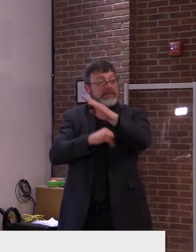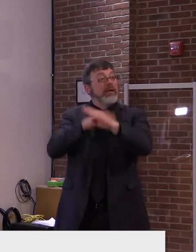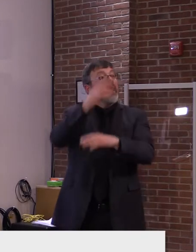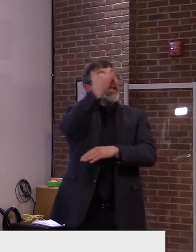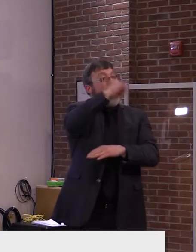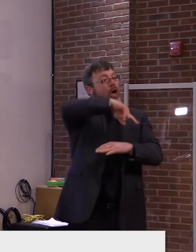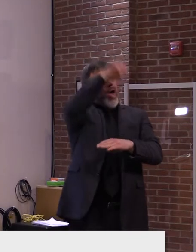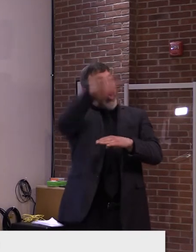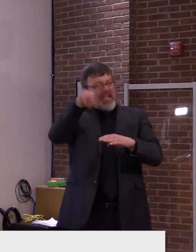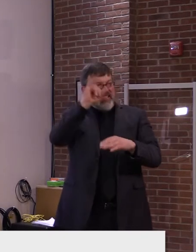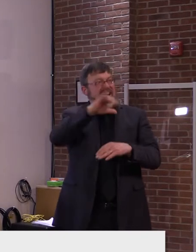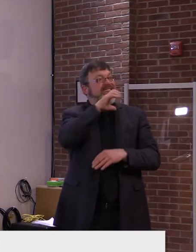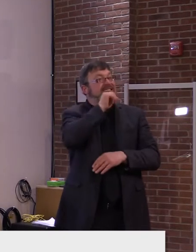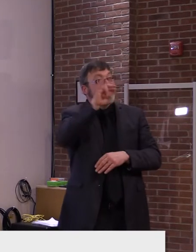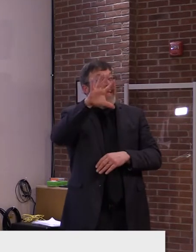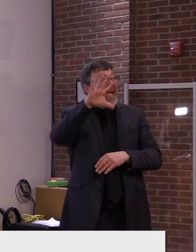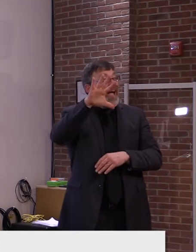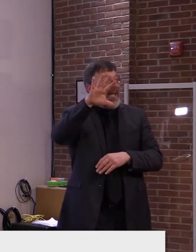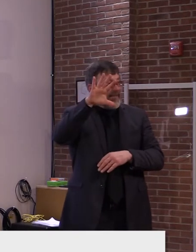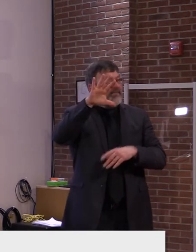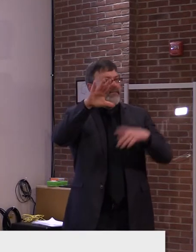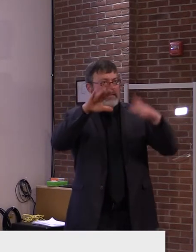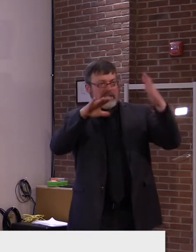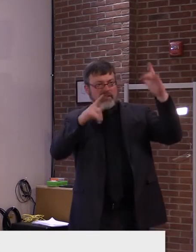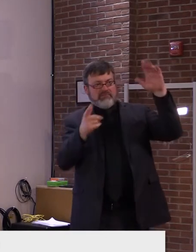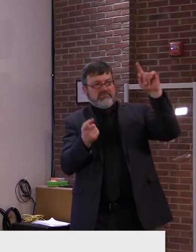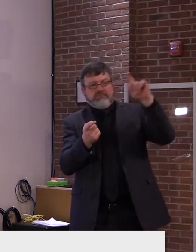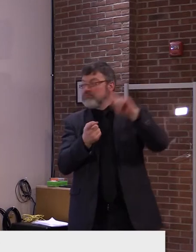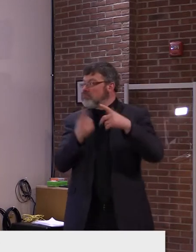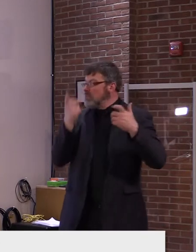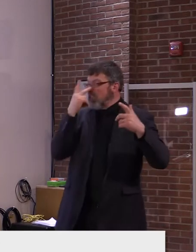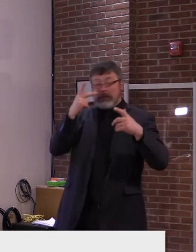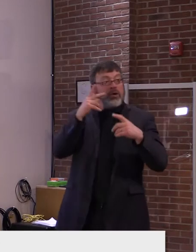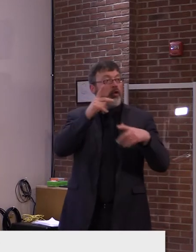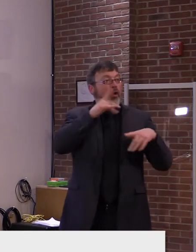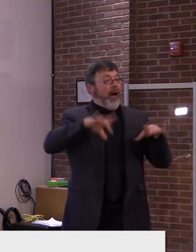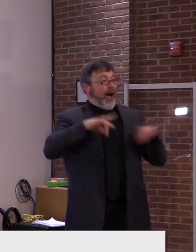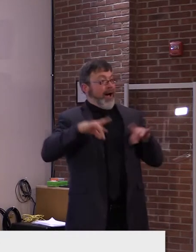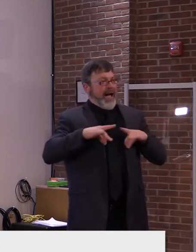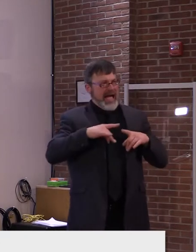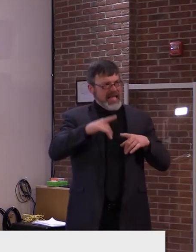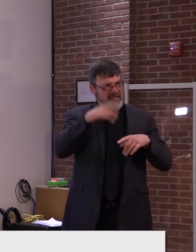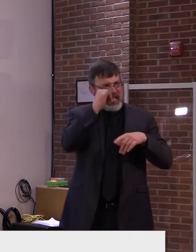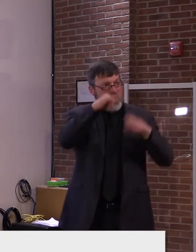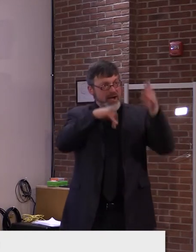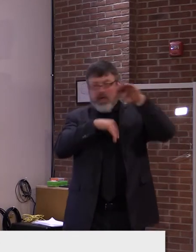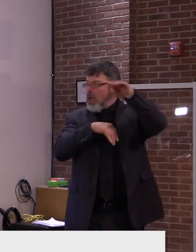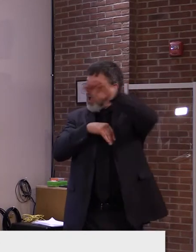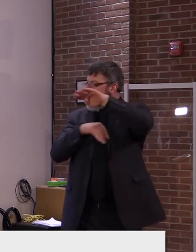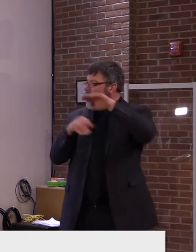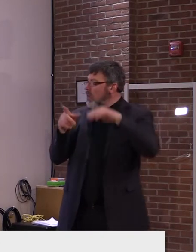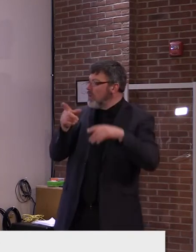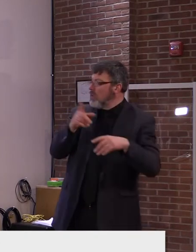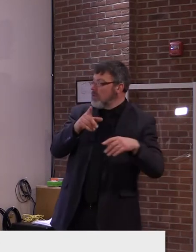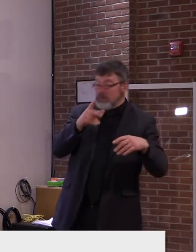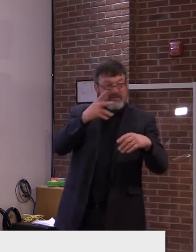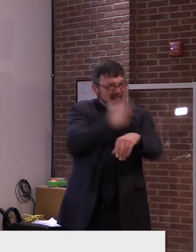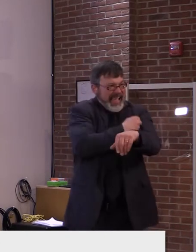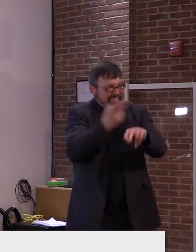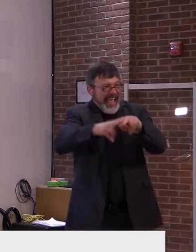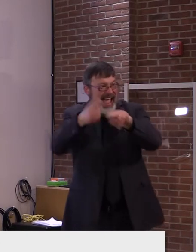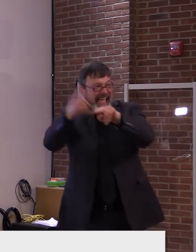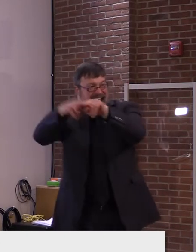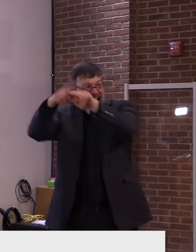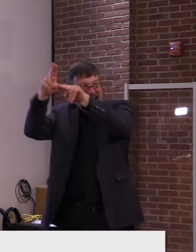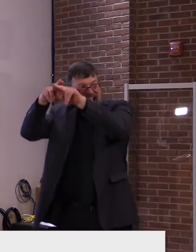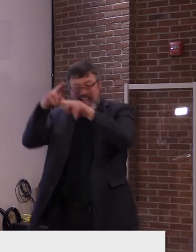the yellow are the cases, the blue are the vaccinations. Vaccinations going up nicely at